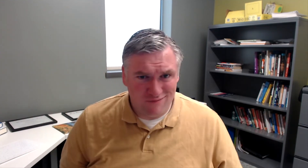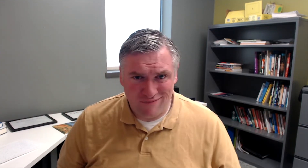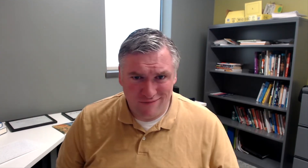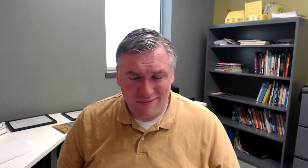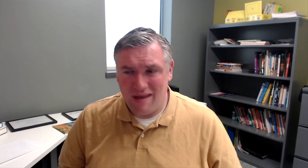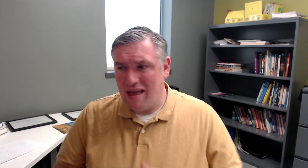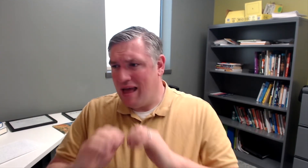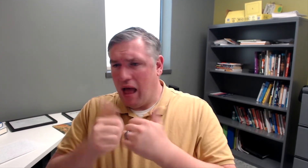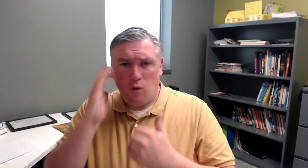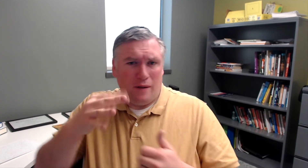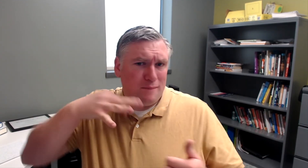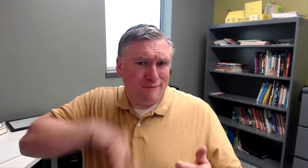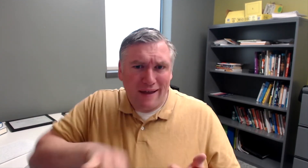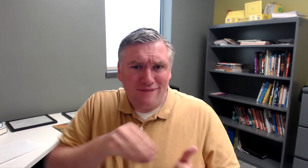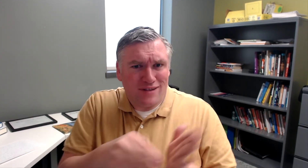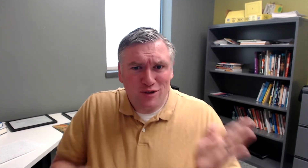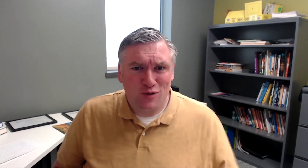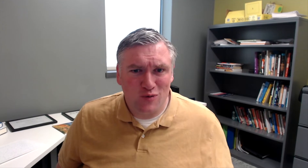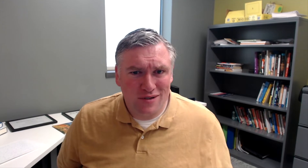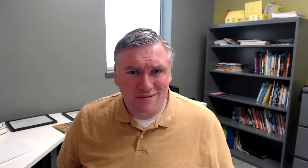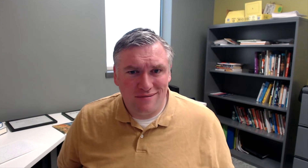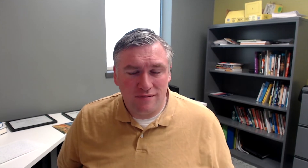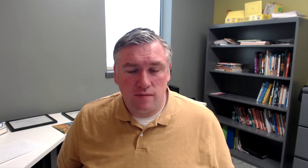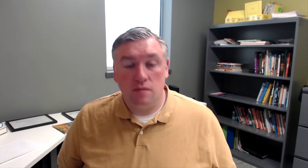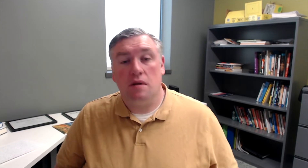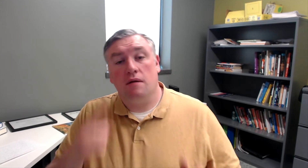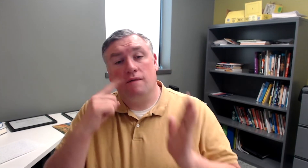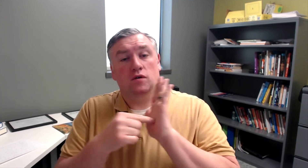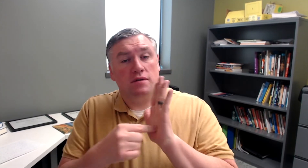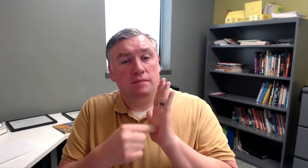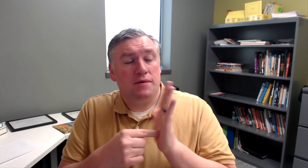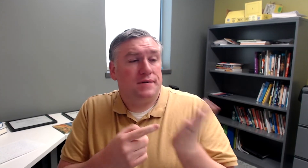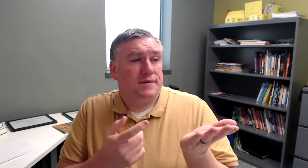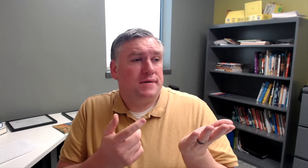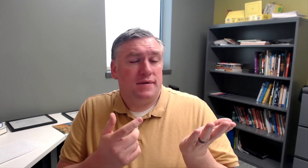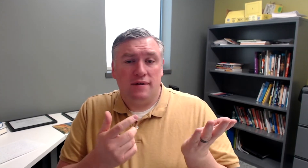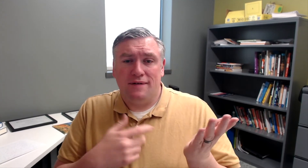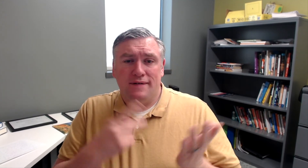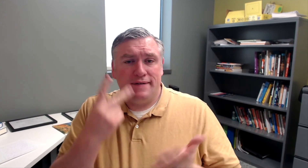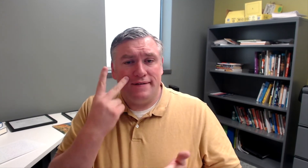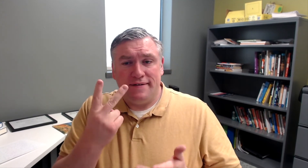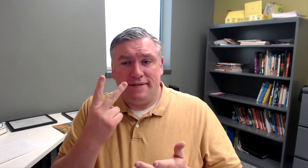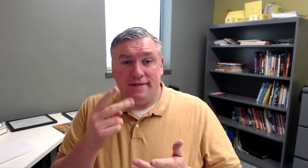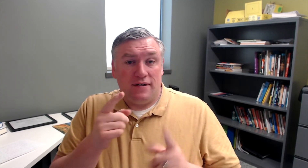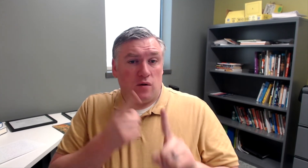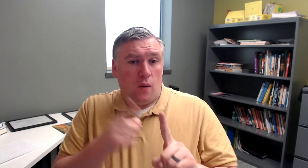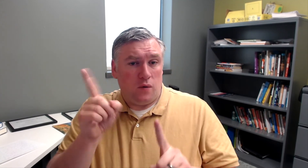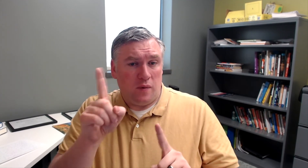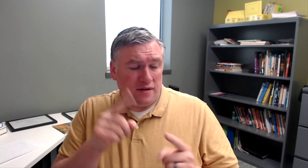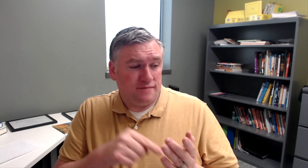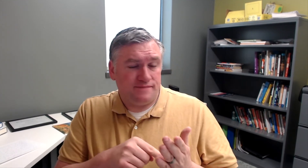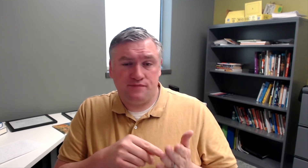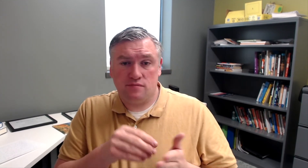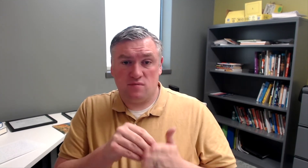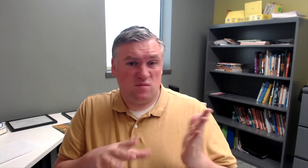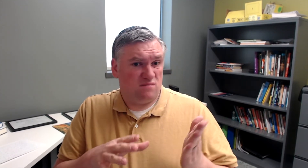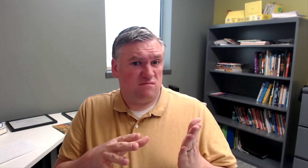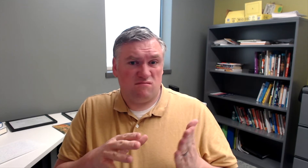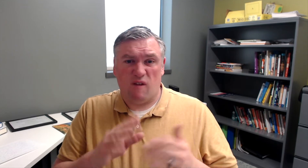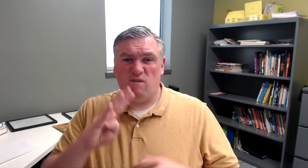student in their future? How will it really benefit the student? For example, I've seen a goal where